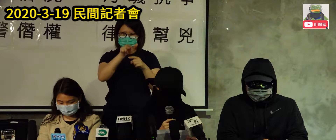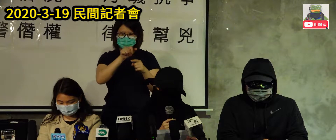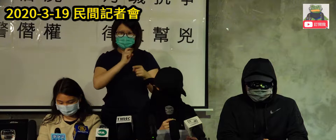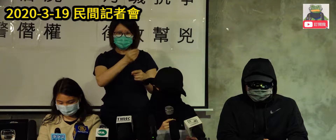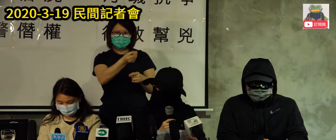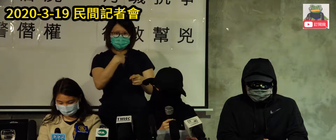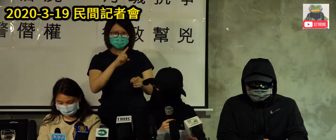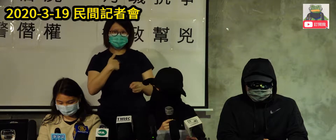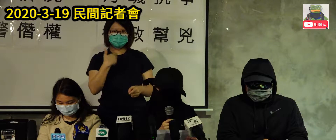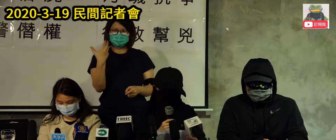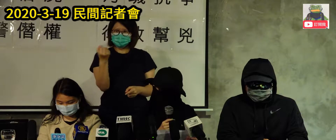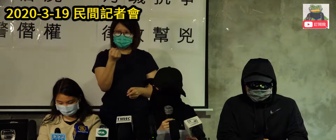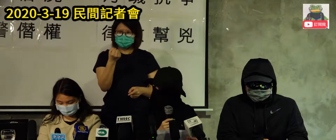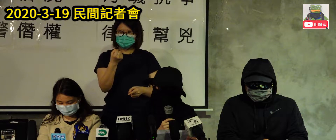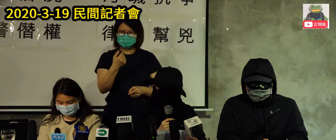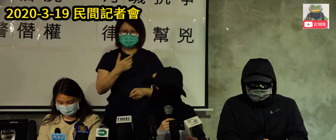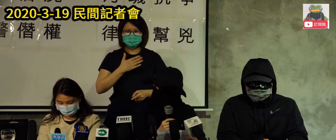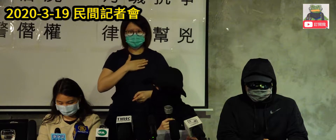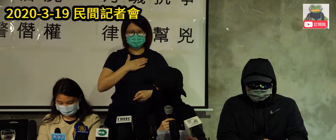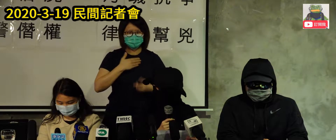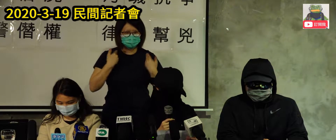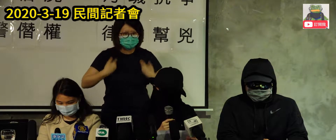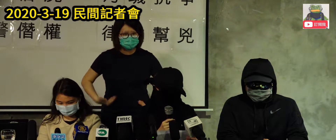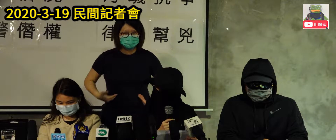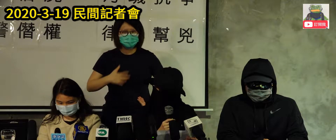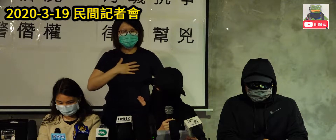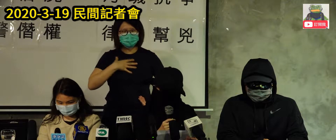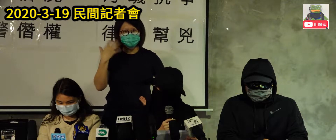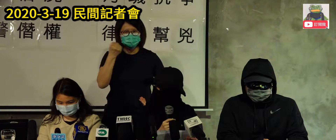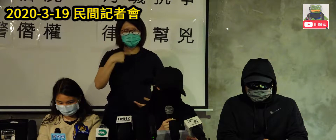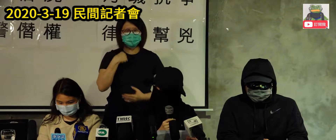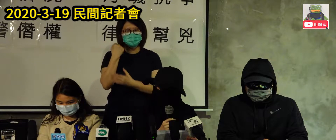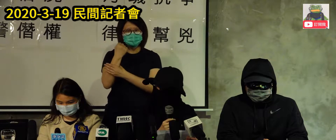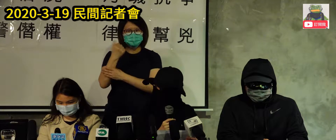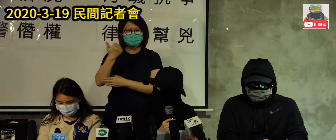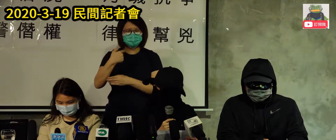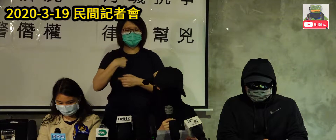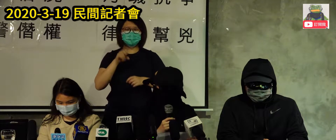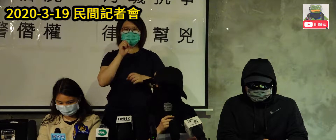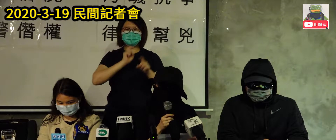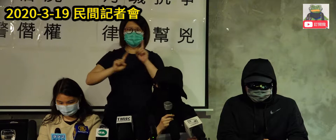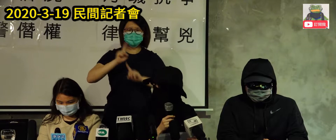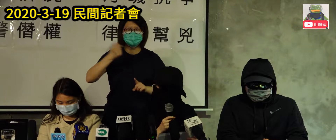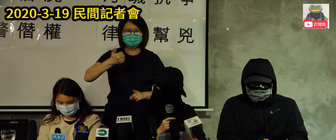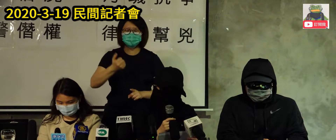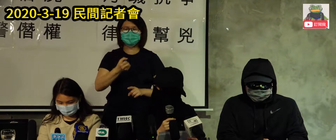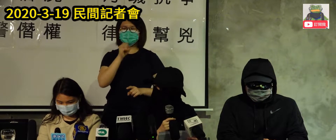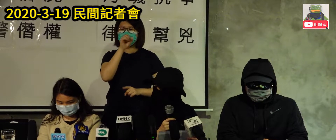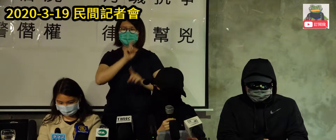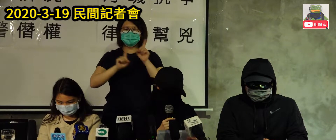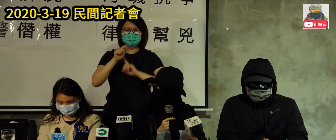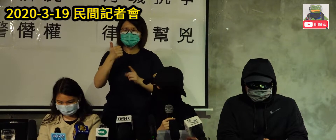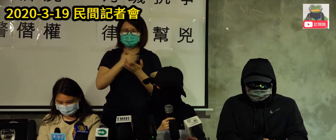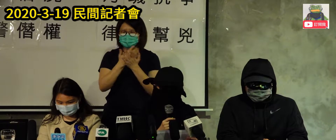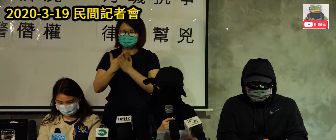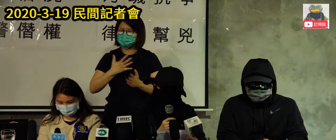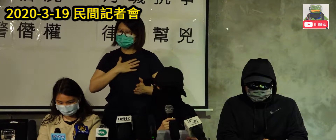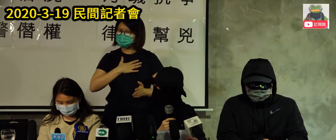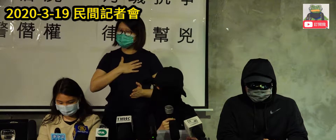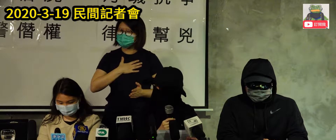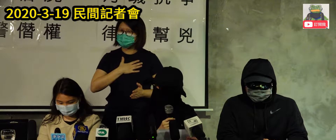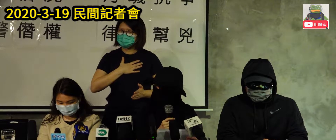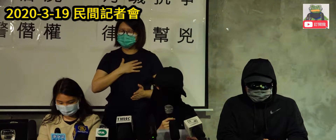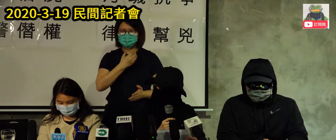for global citizens have been the fundamental goal of our pro-democracy struggle Hong Kong protesters aren't riot